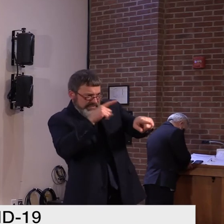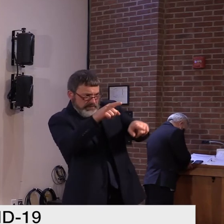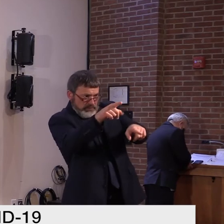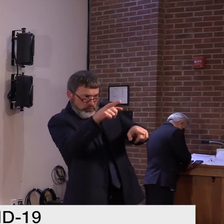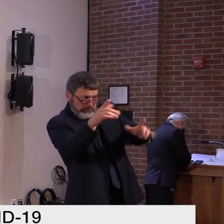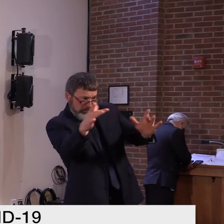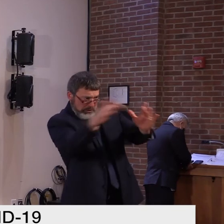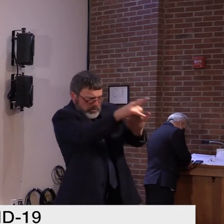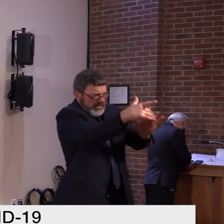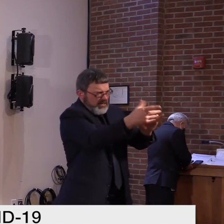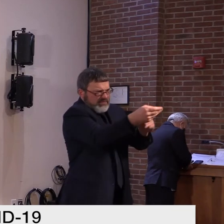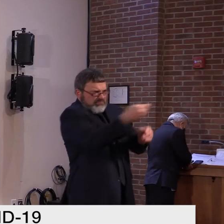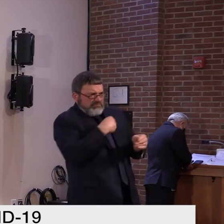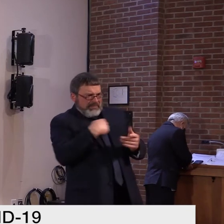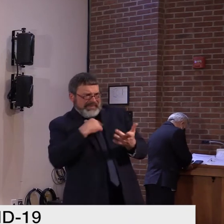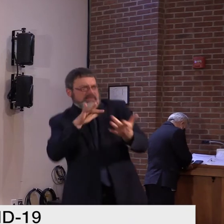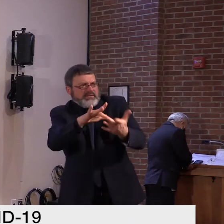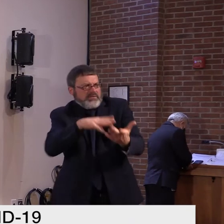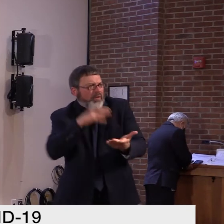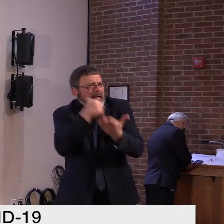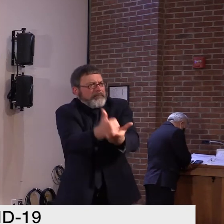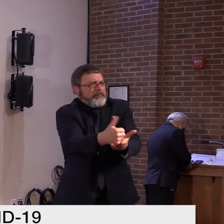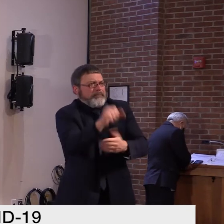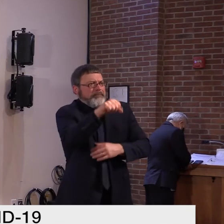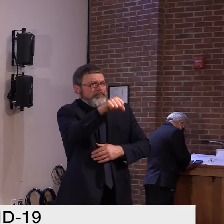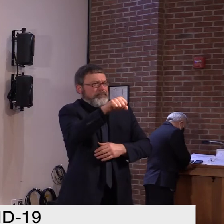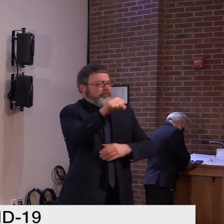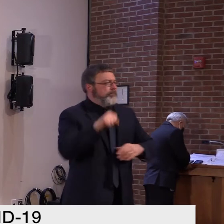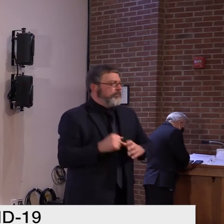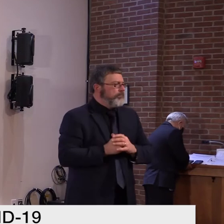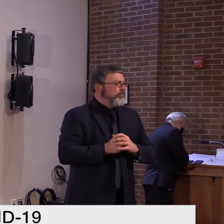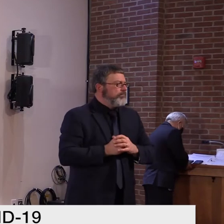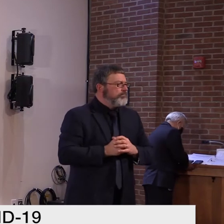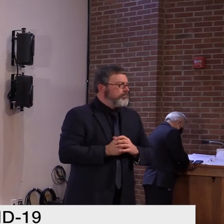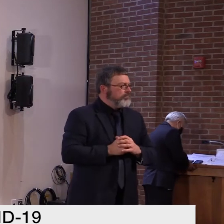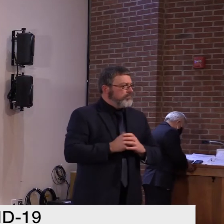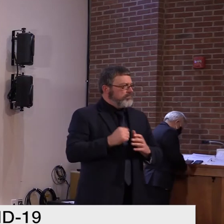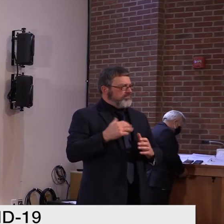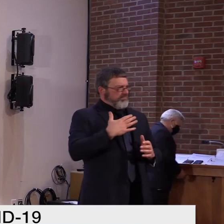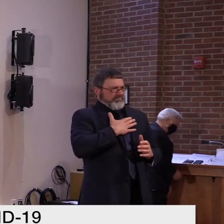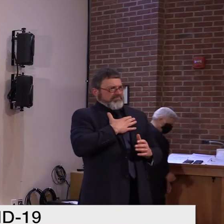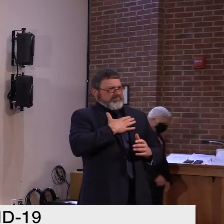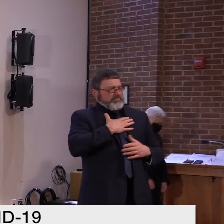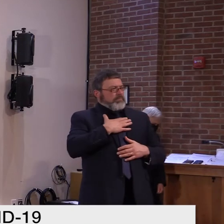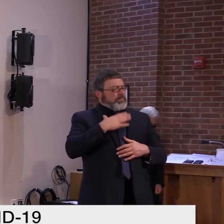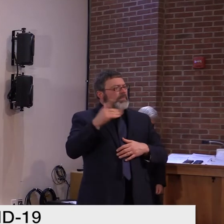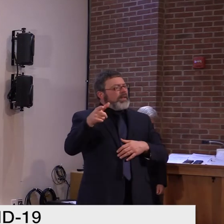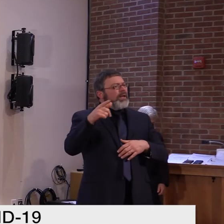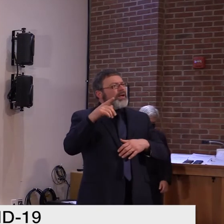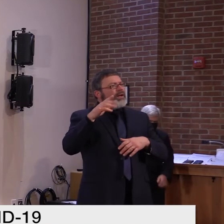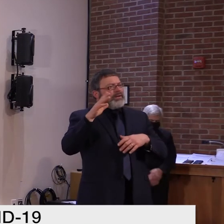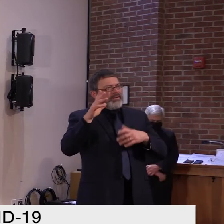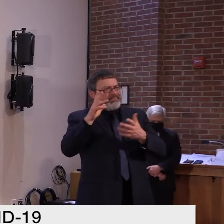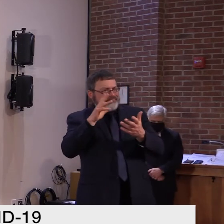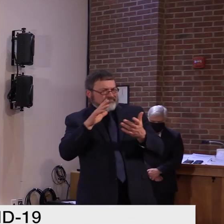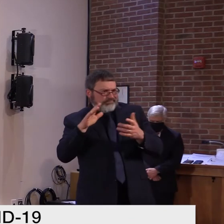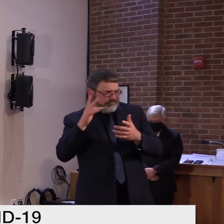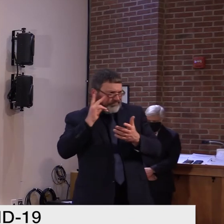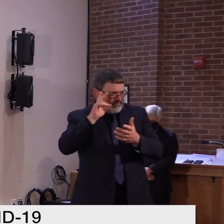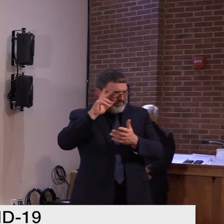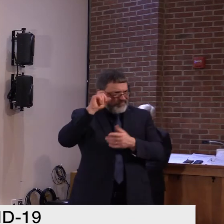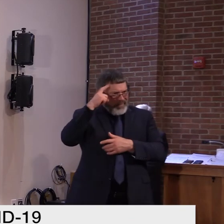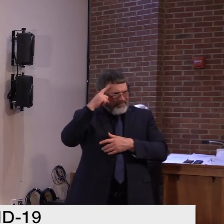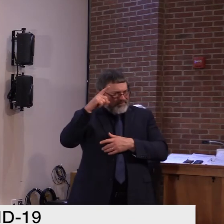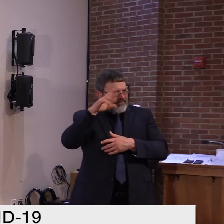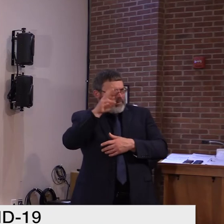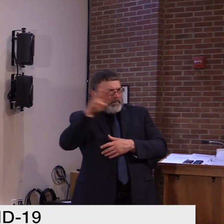to our Wage Management and Prevention Division. There's contact information on the website and they are happy to work with individuals to develop a site